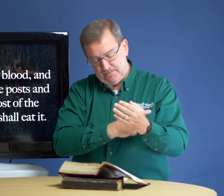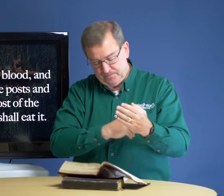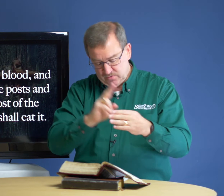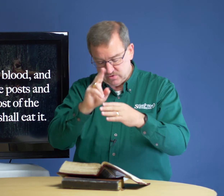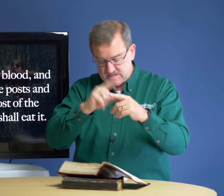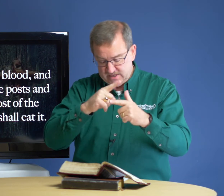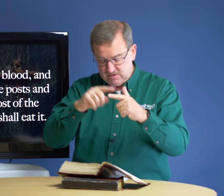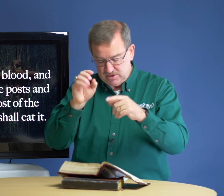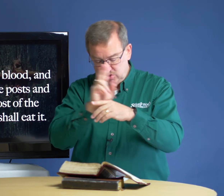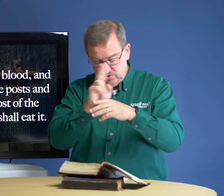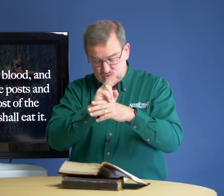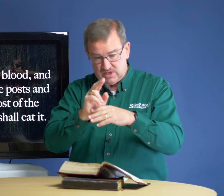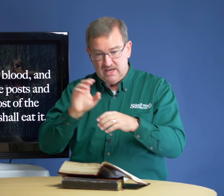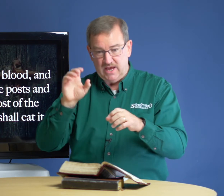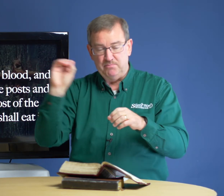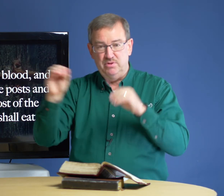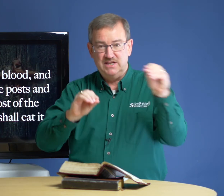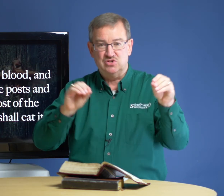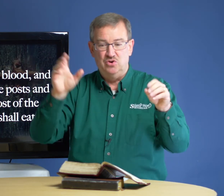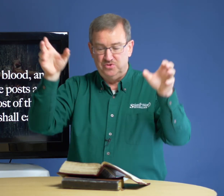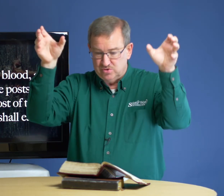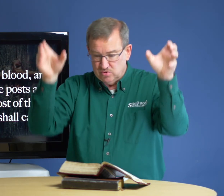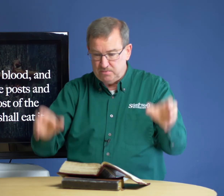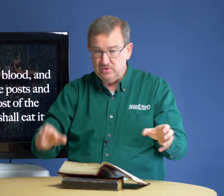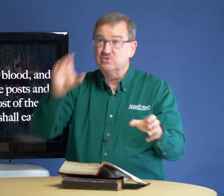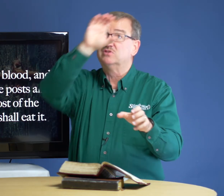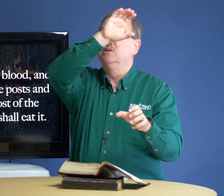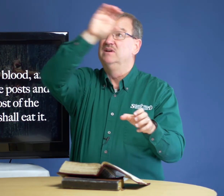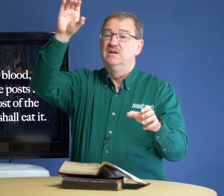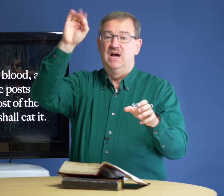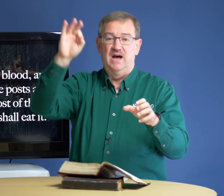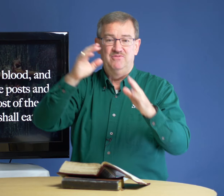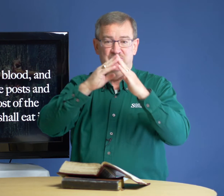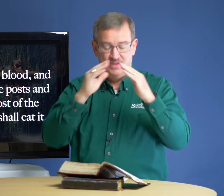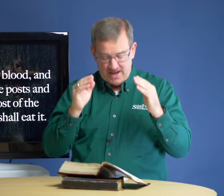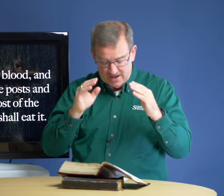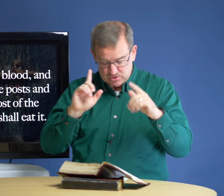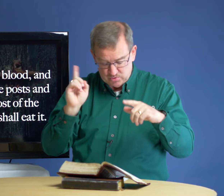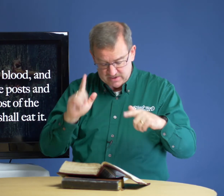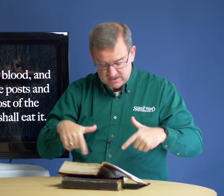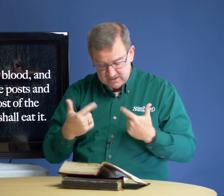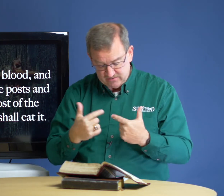was then to be used and placed on the door posts of the house where they live.